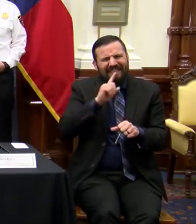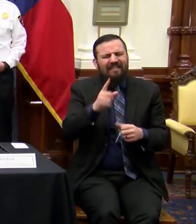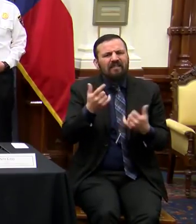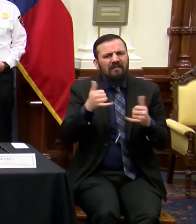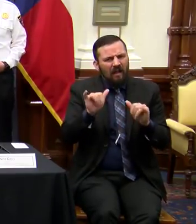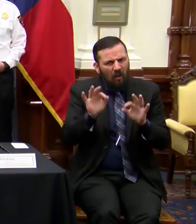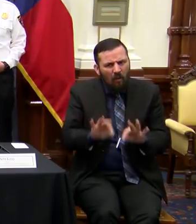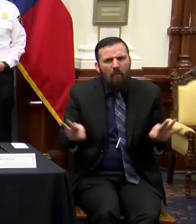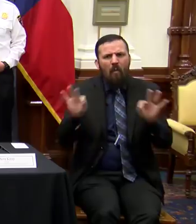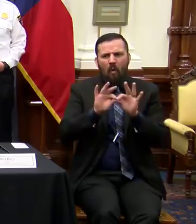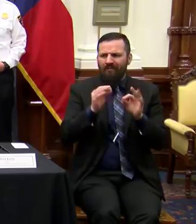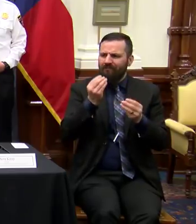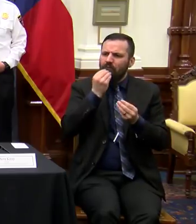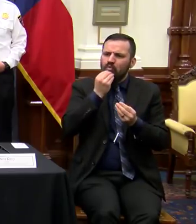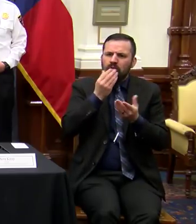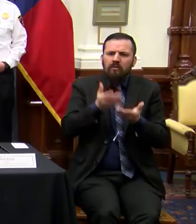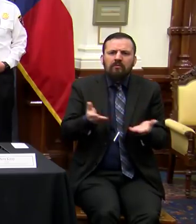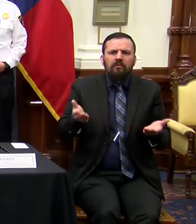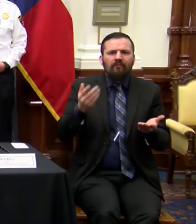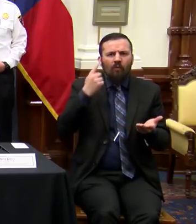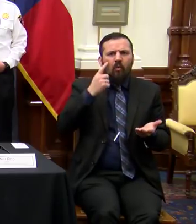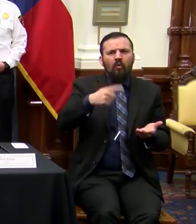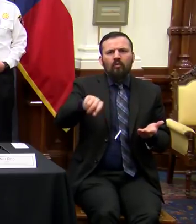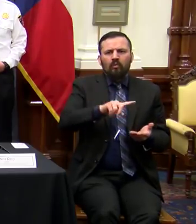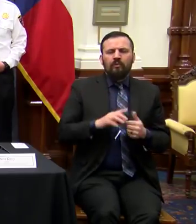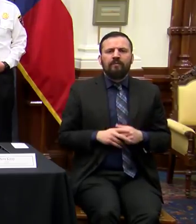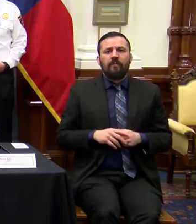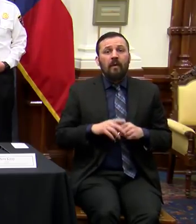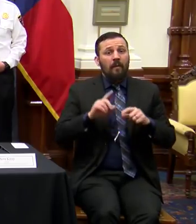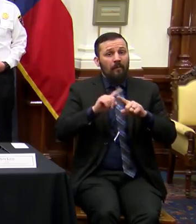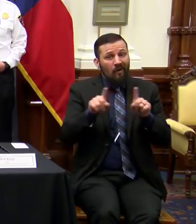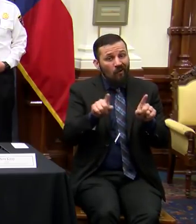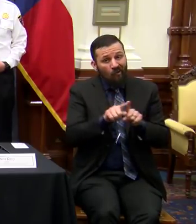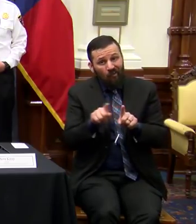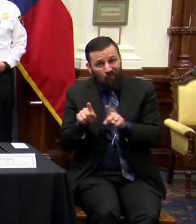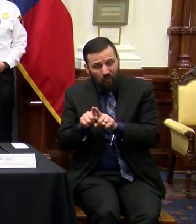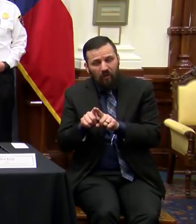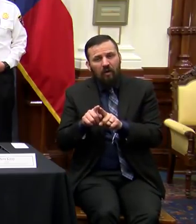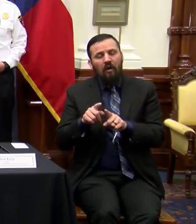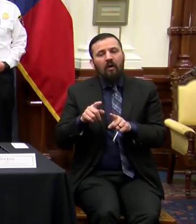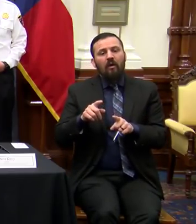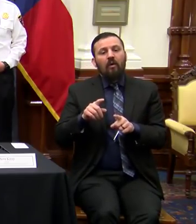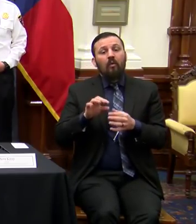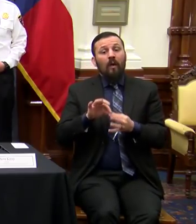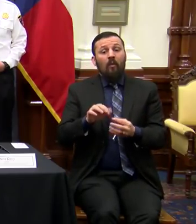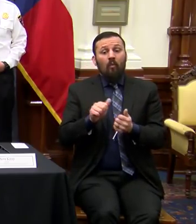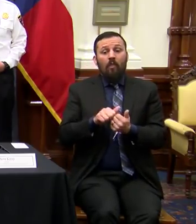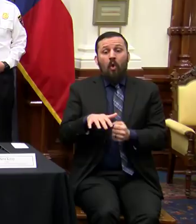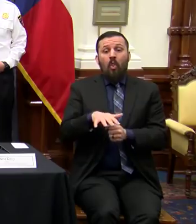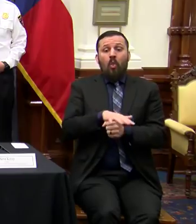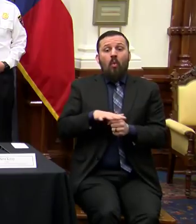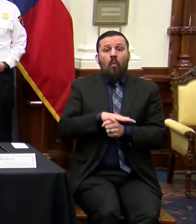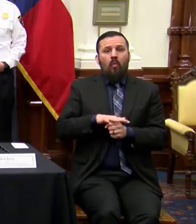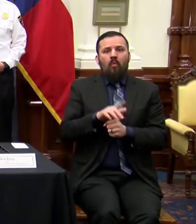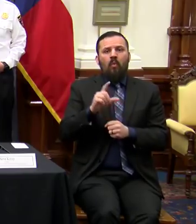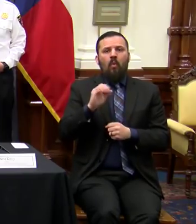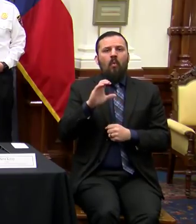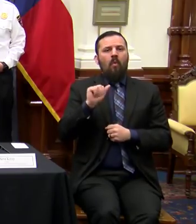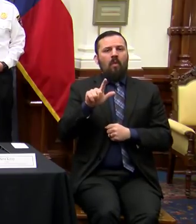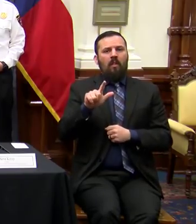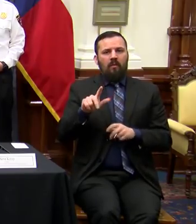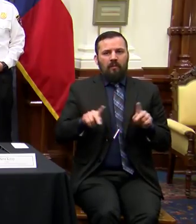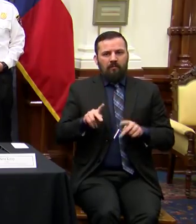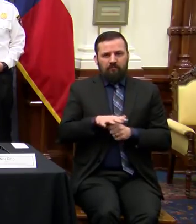food supply source. But let me say this also as it concerns the locals. I know that